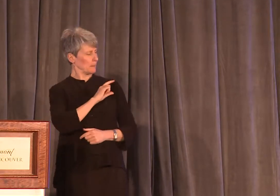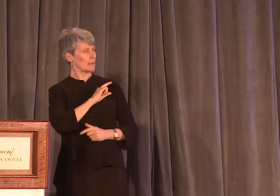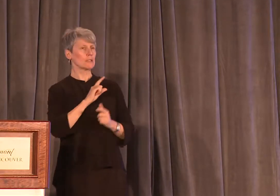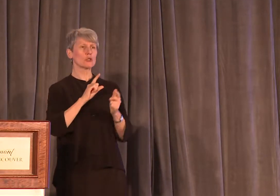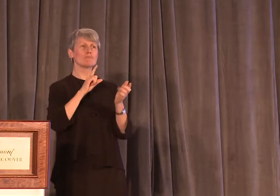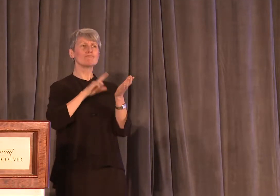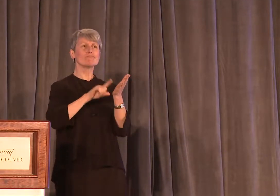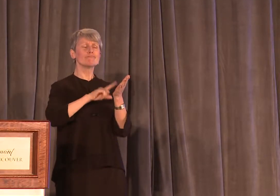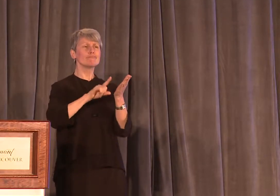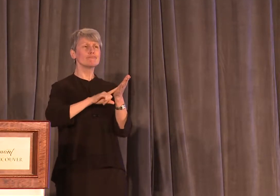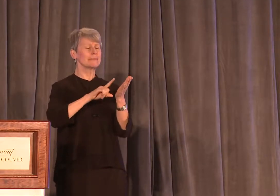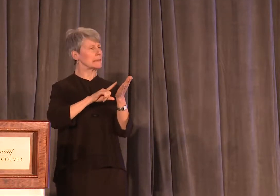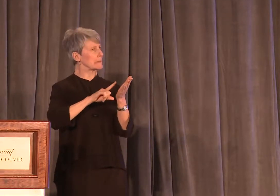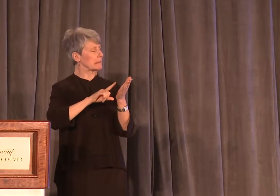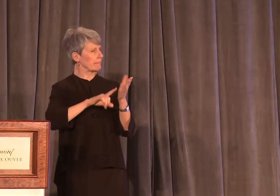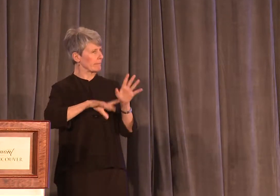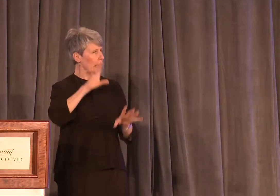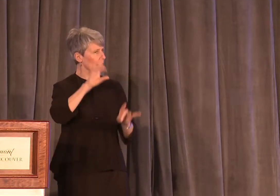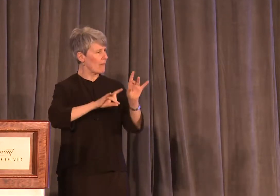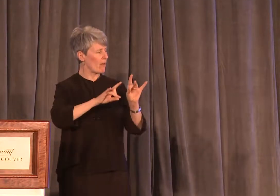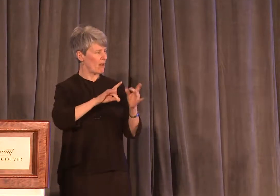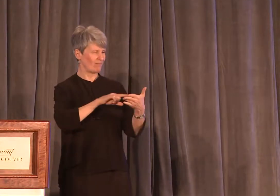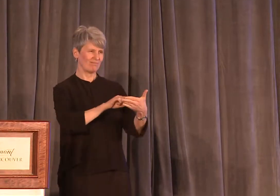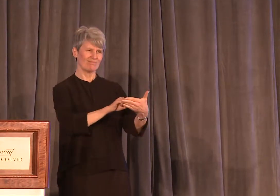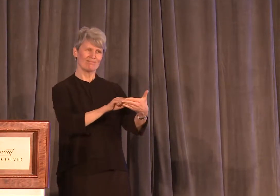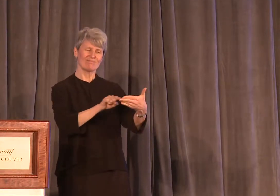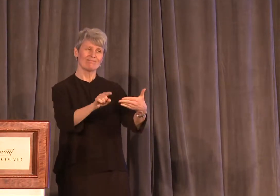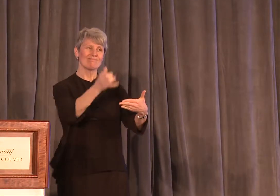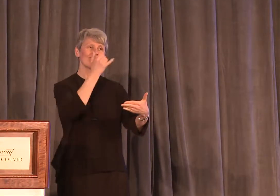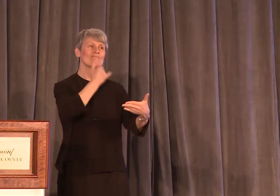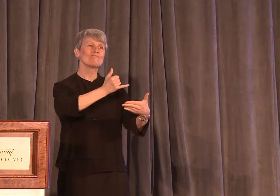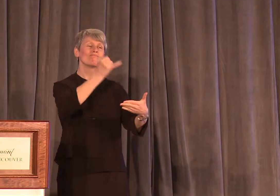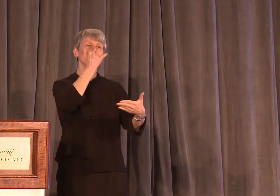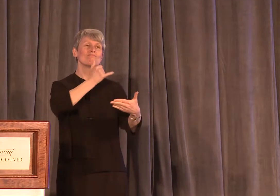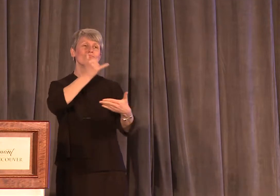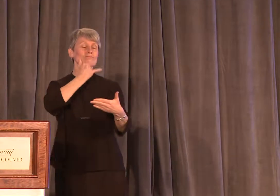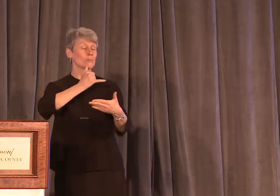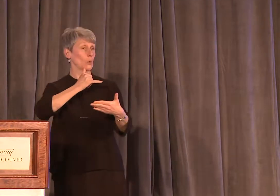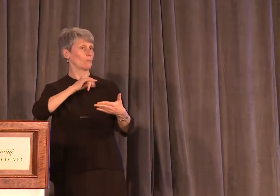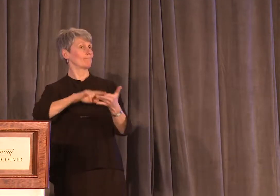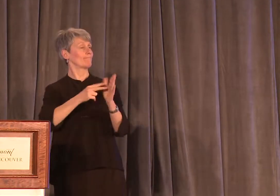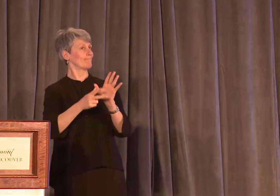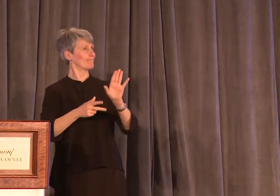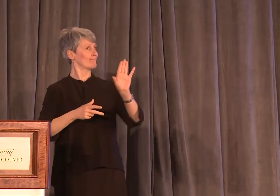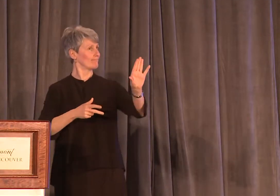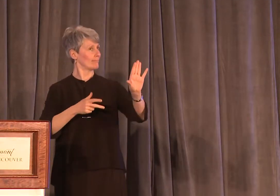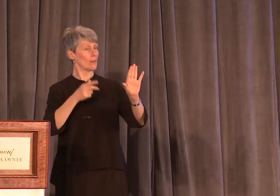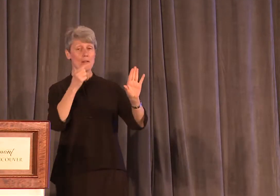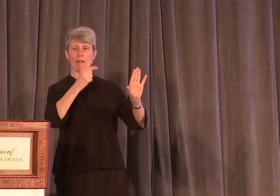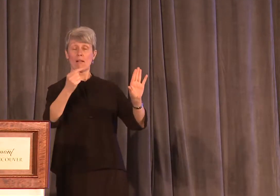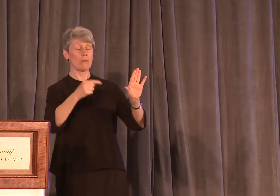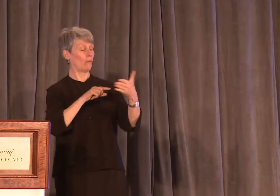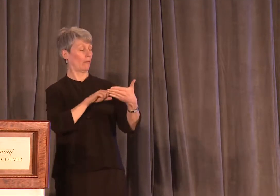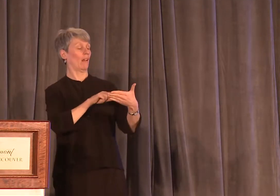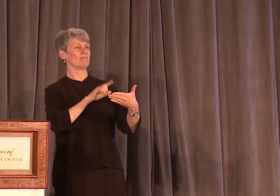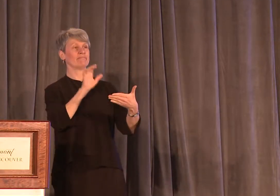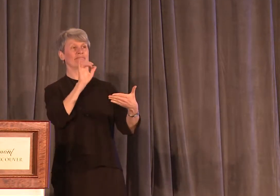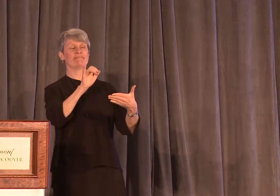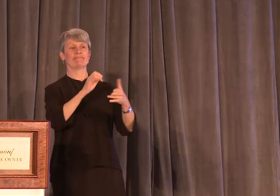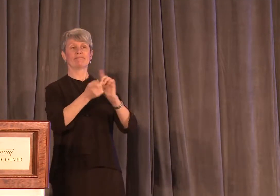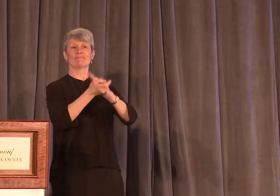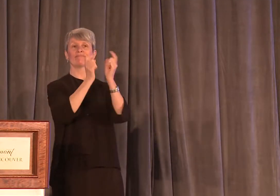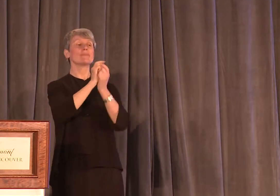sexual assault cases has resulted in a national overhaul of policy, training, and